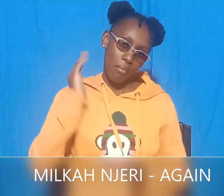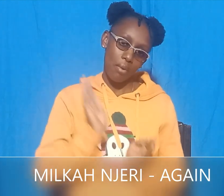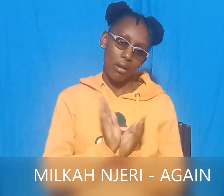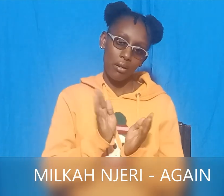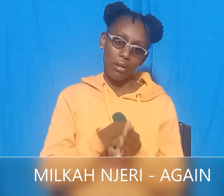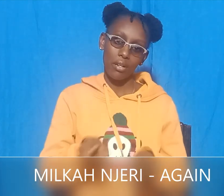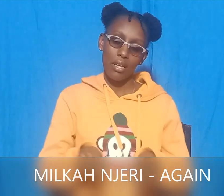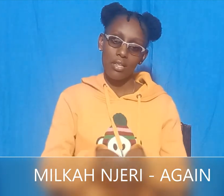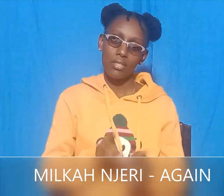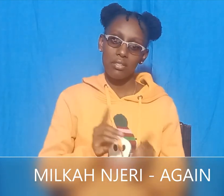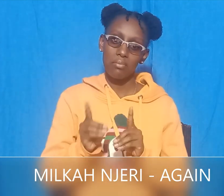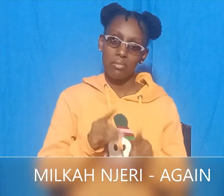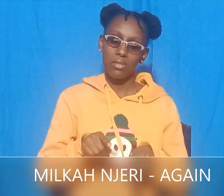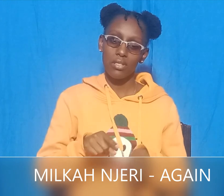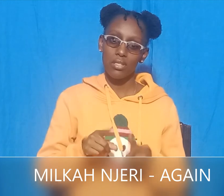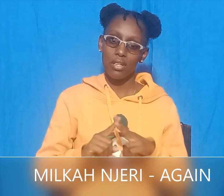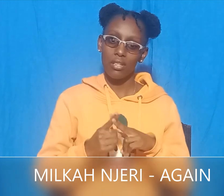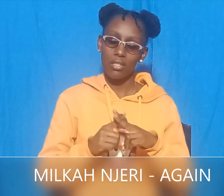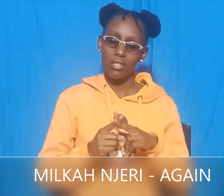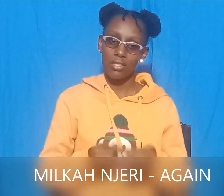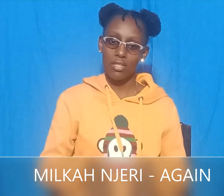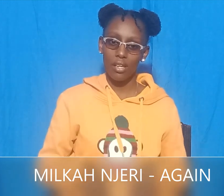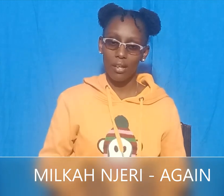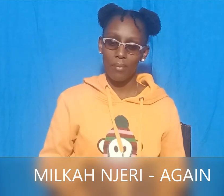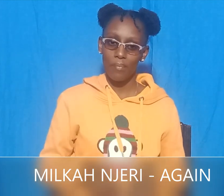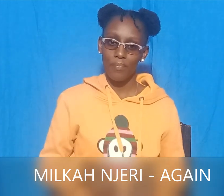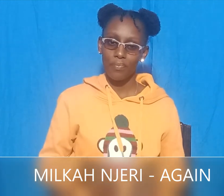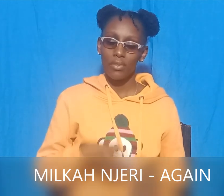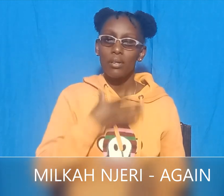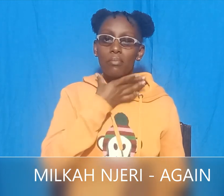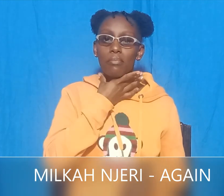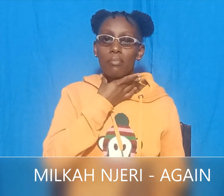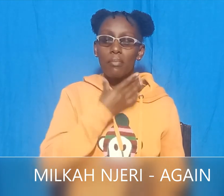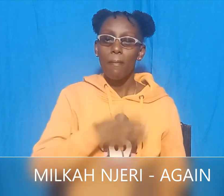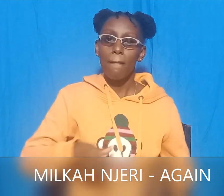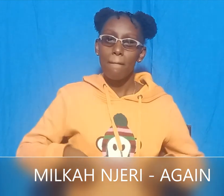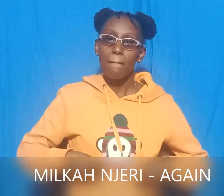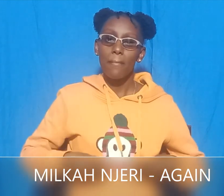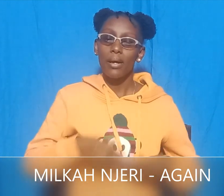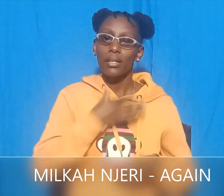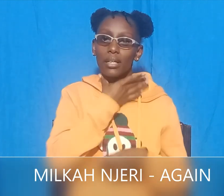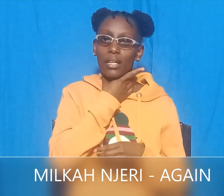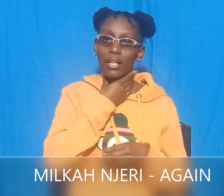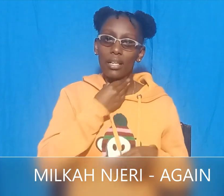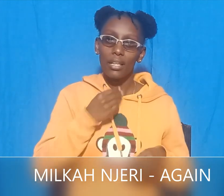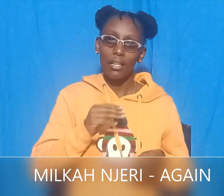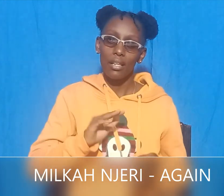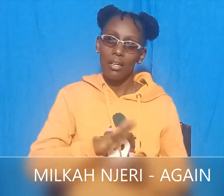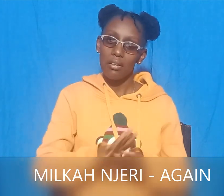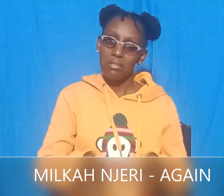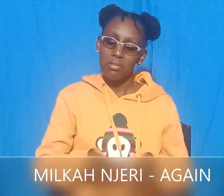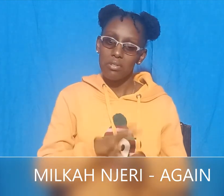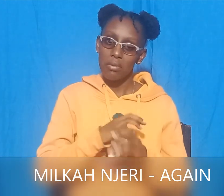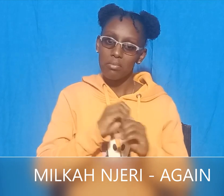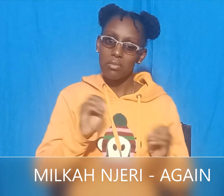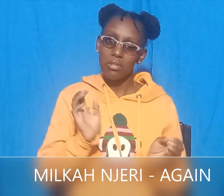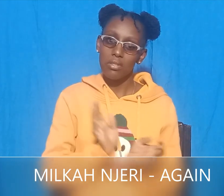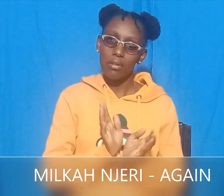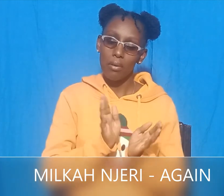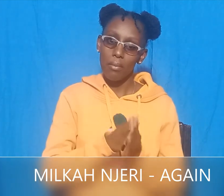At first, the monkey did not like the ride on the crocodile's back because the crocodile